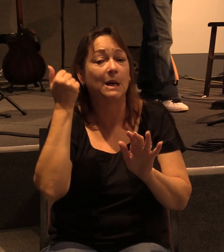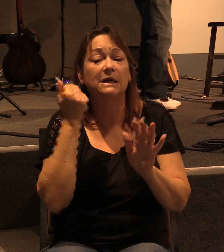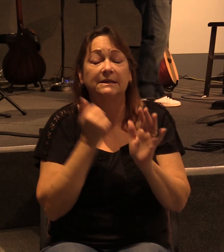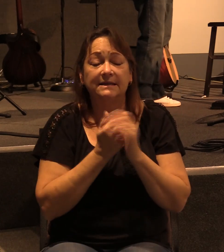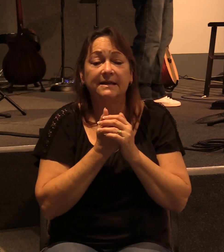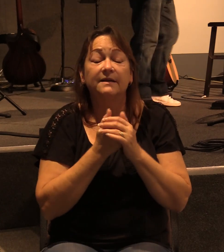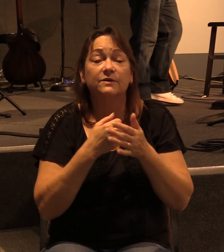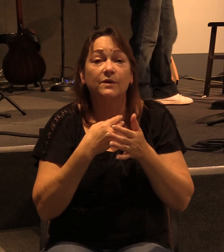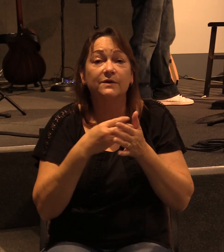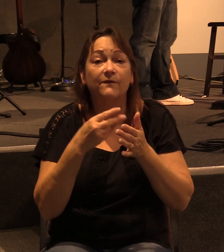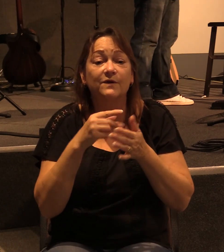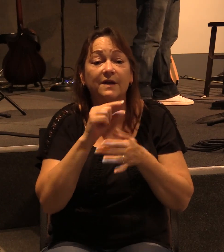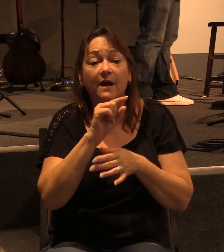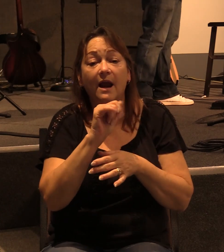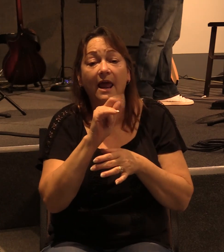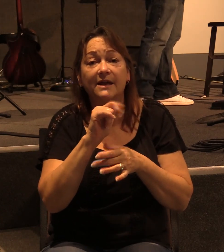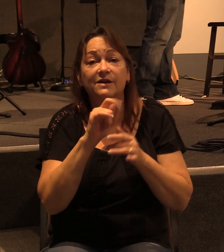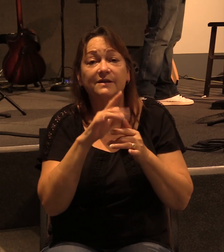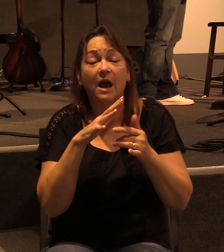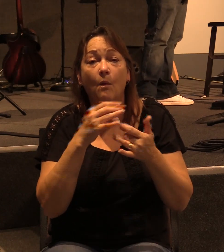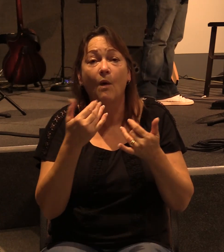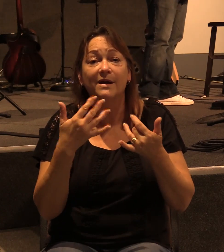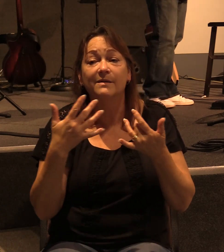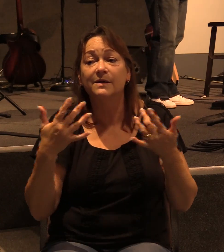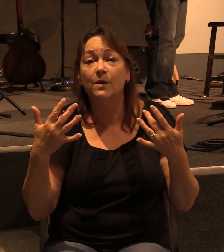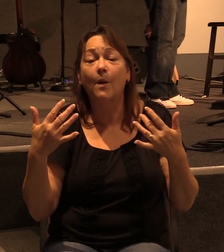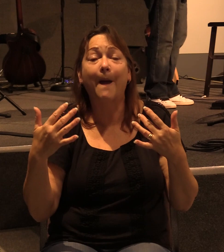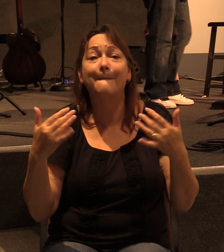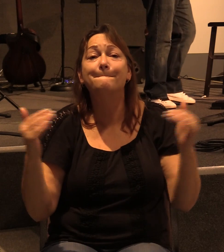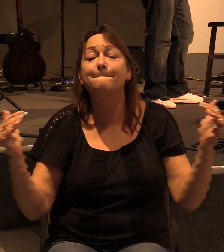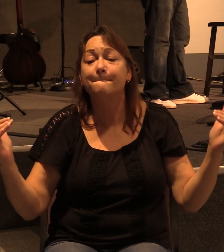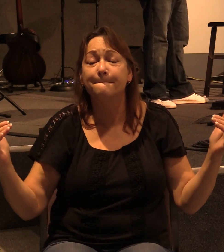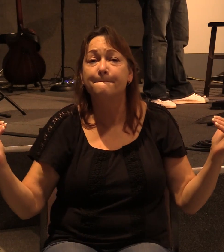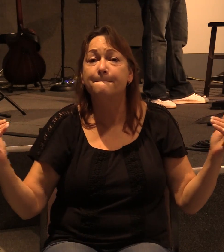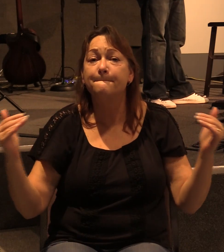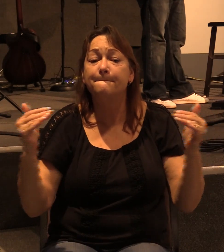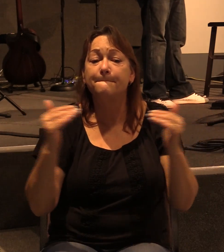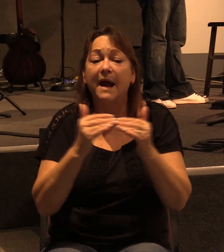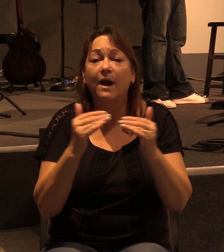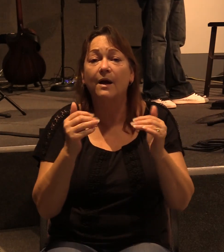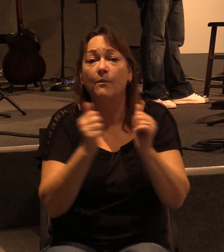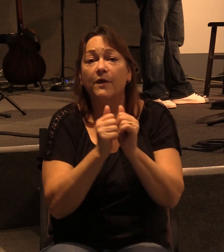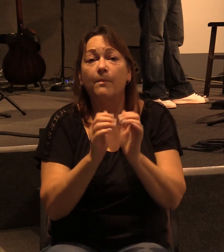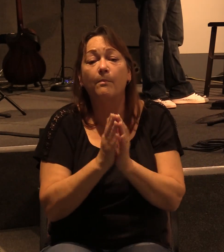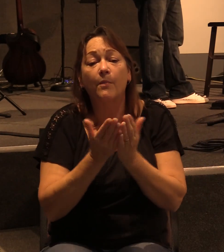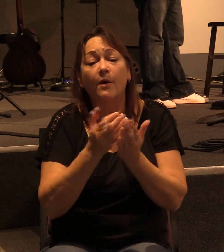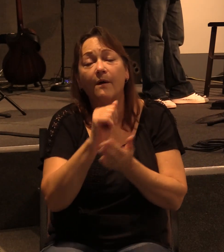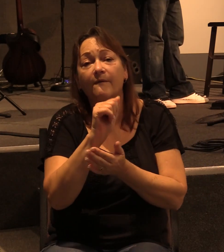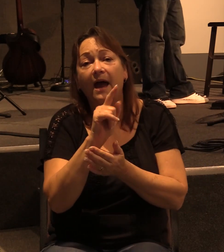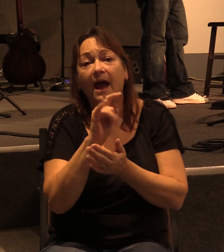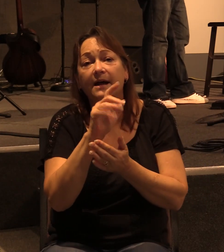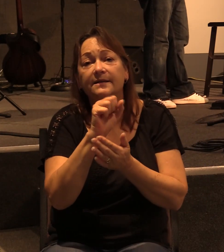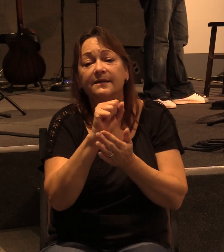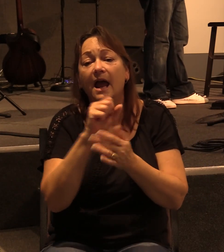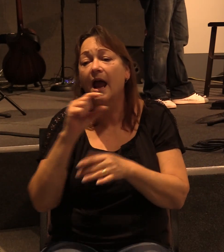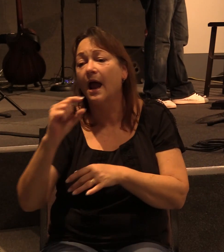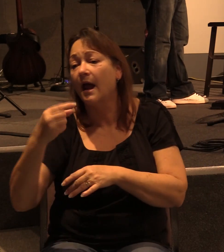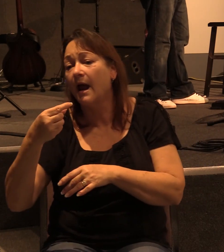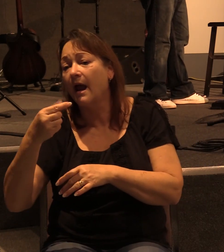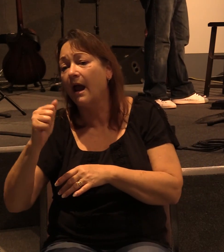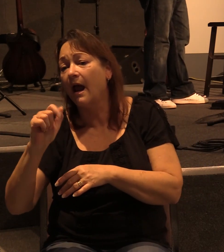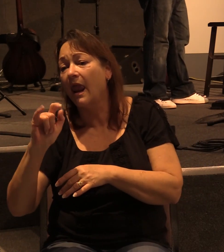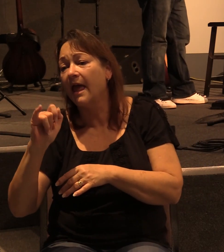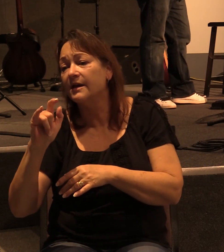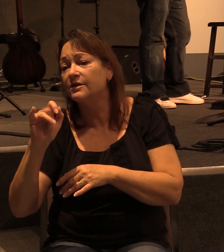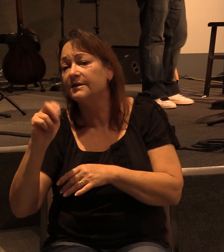these verses in Galatians, I want to parallel them with some verses out of the book of Acts. And so, for example, in Galatians, we just